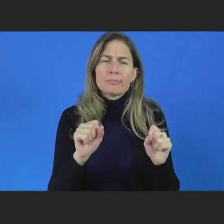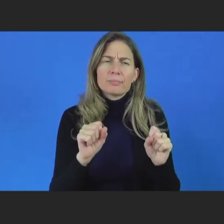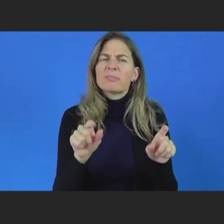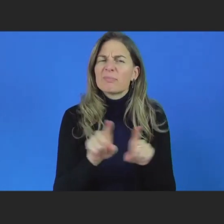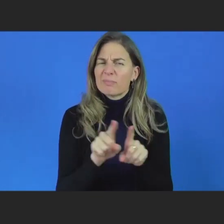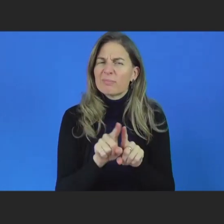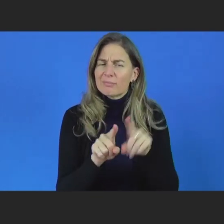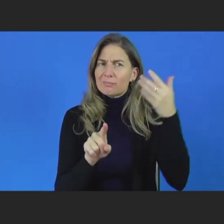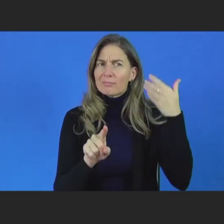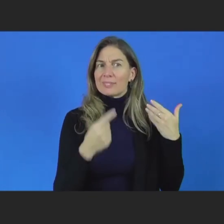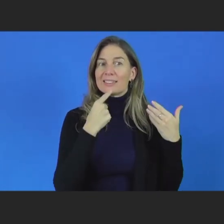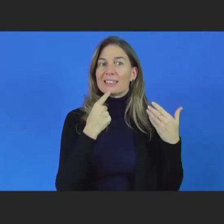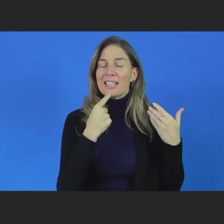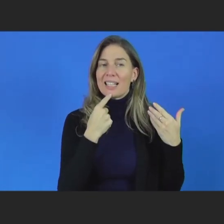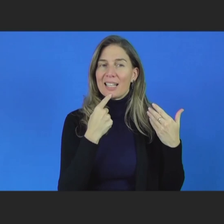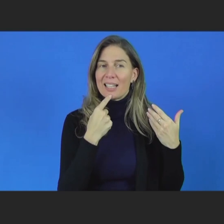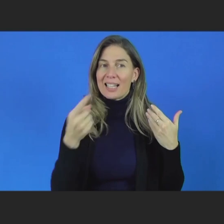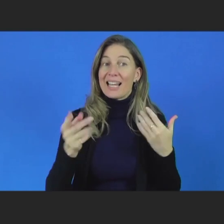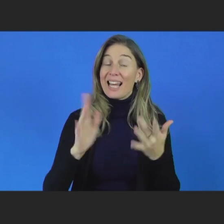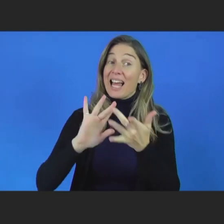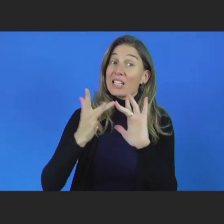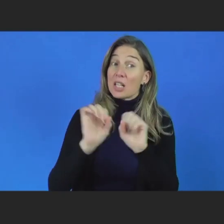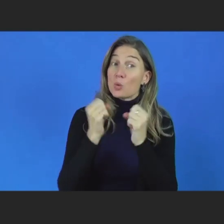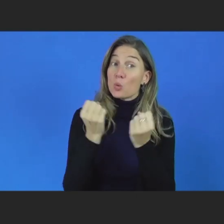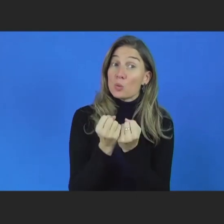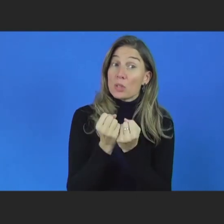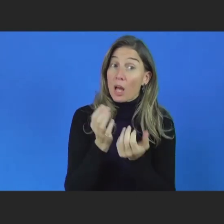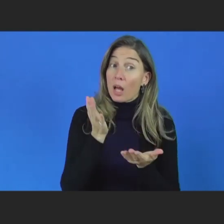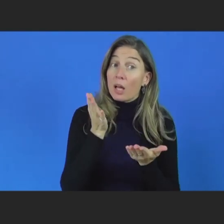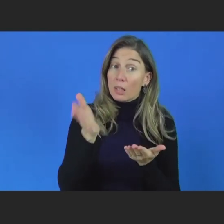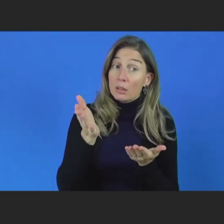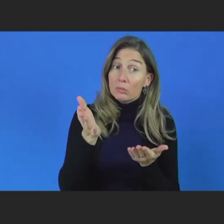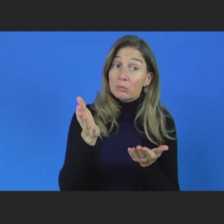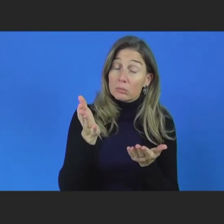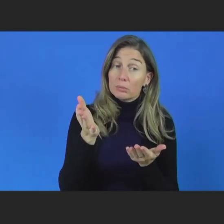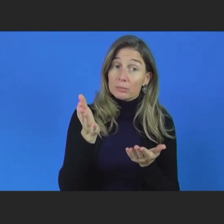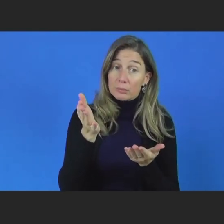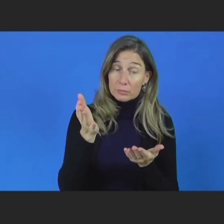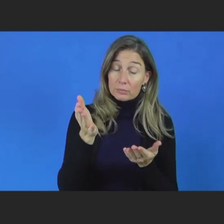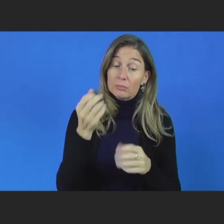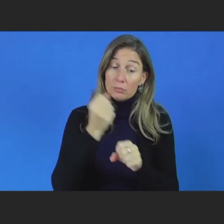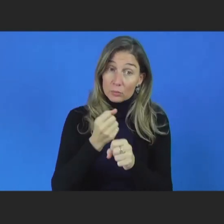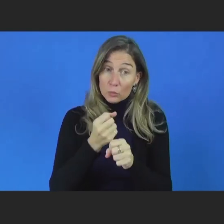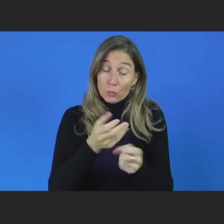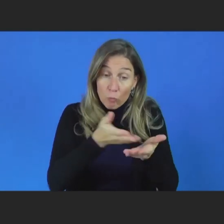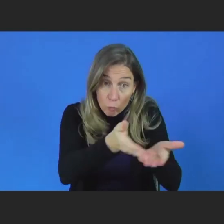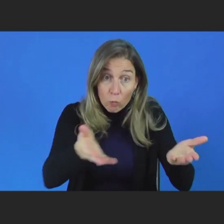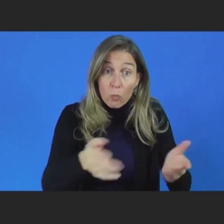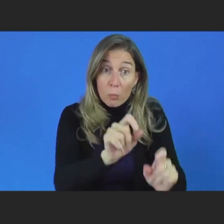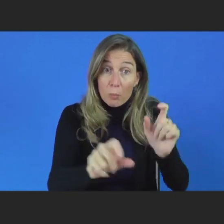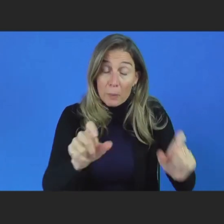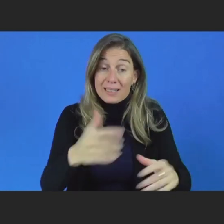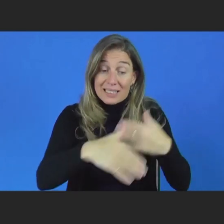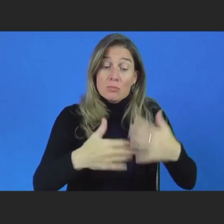Internet Society have been working for persons with disabilities and engaging